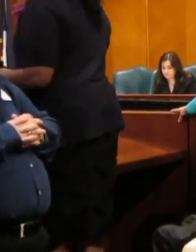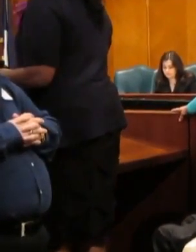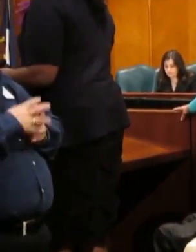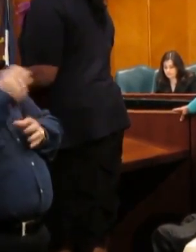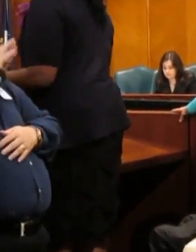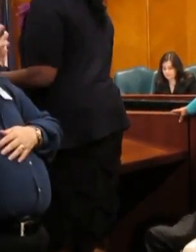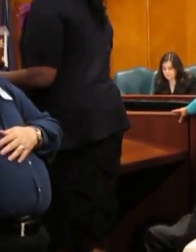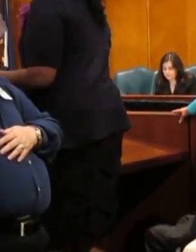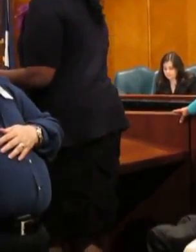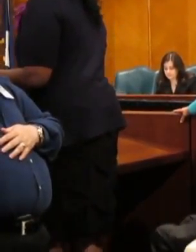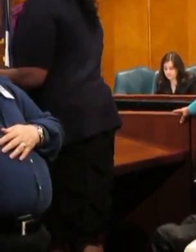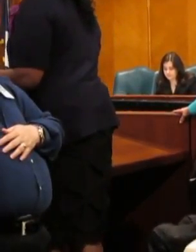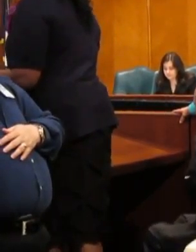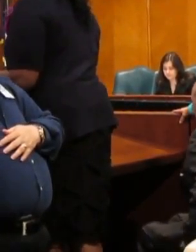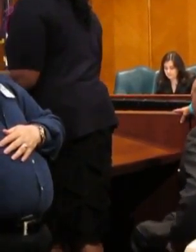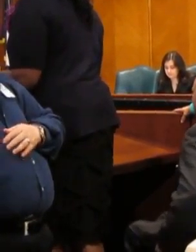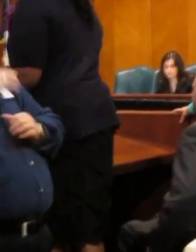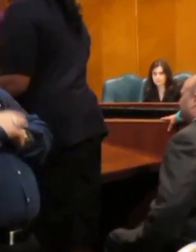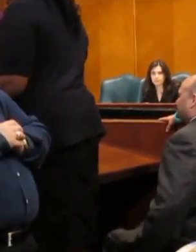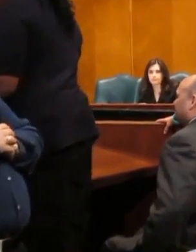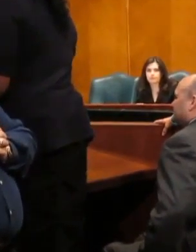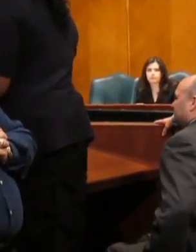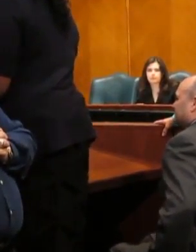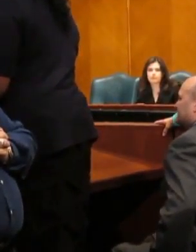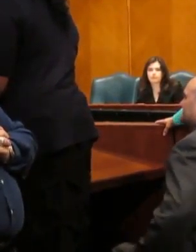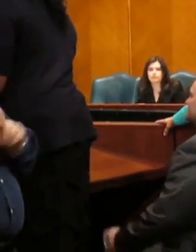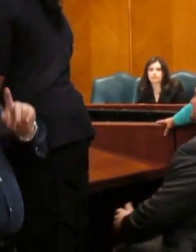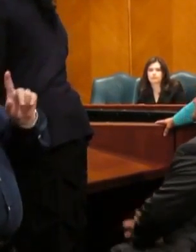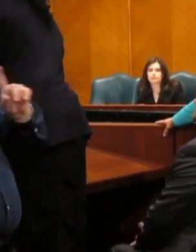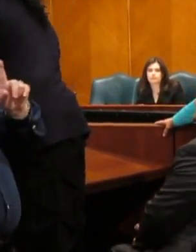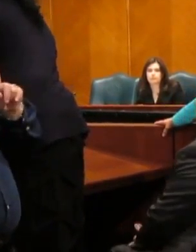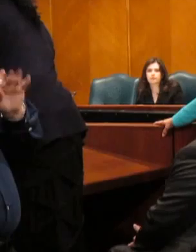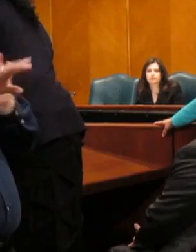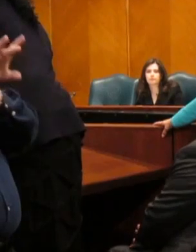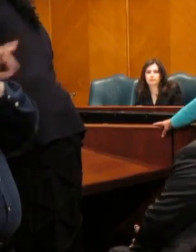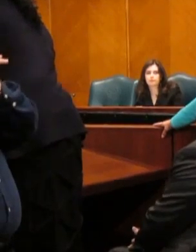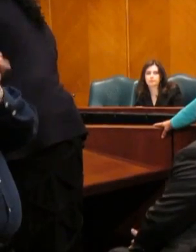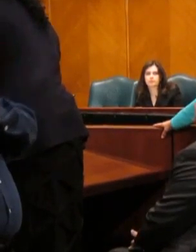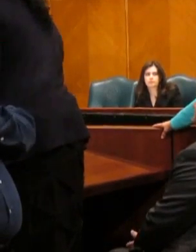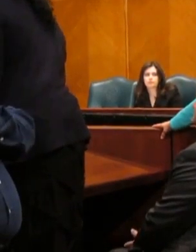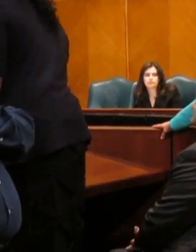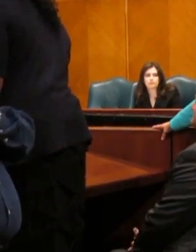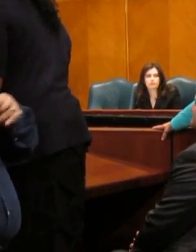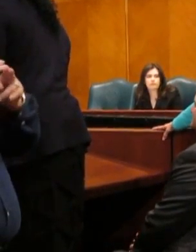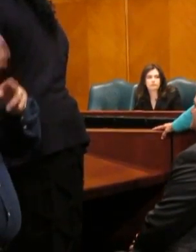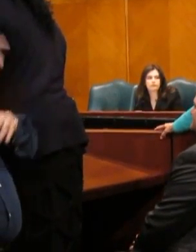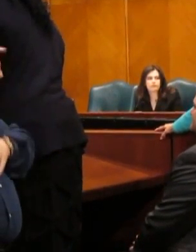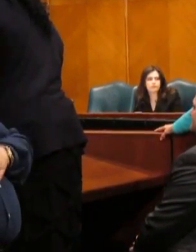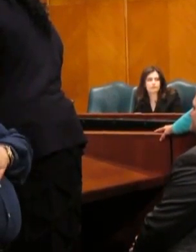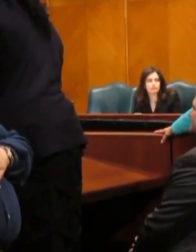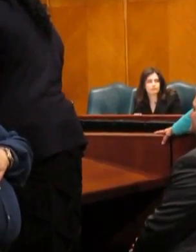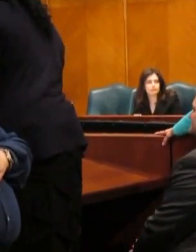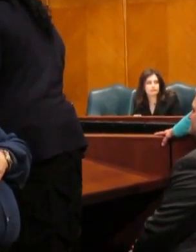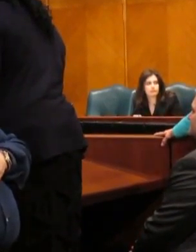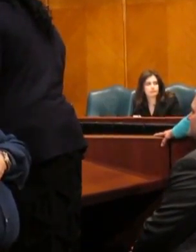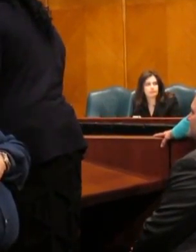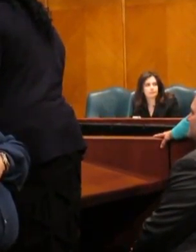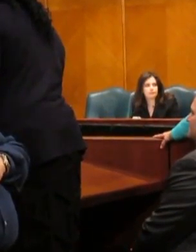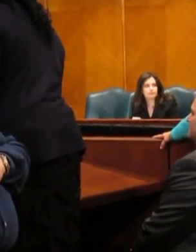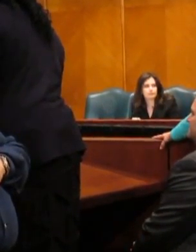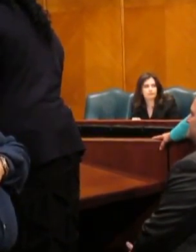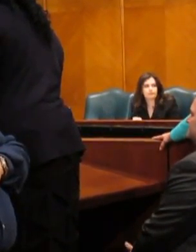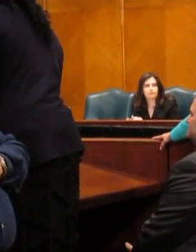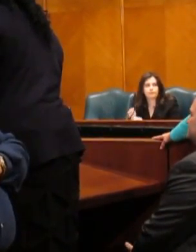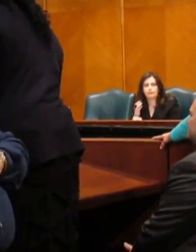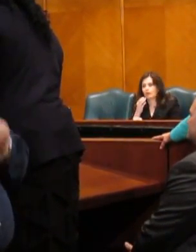Whitehead was nominated by Jasmine Harrell, a team member of his